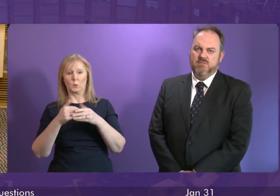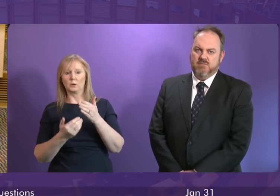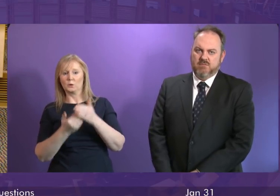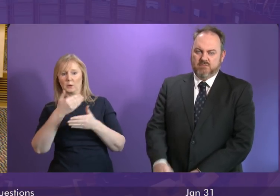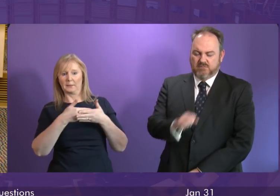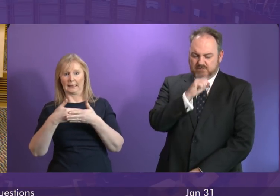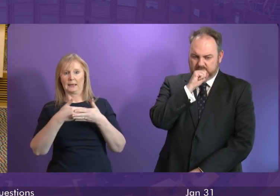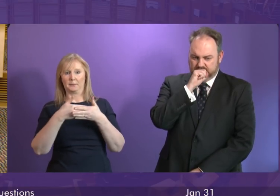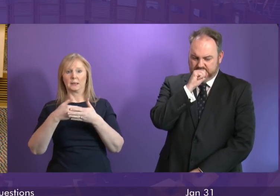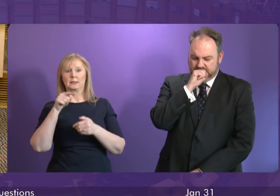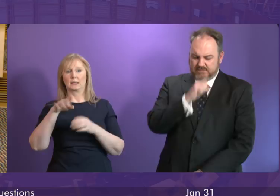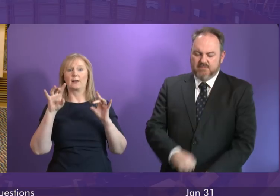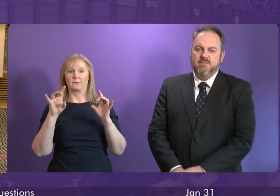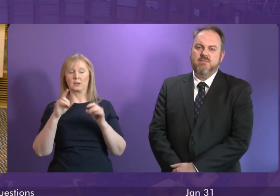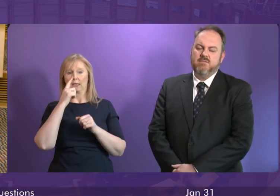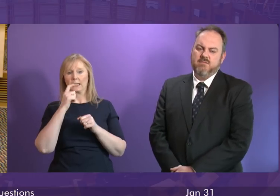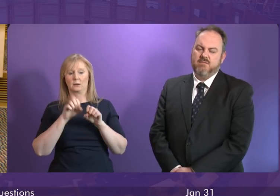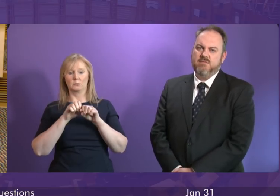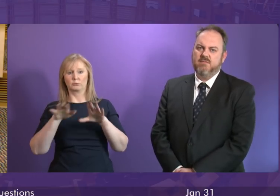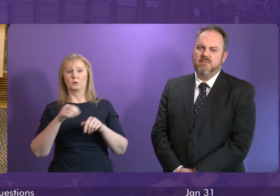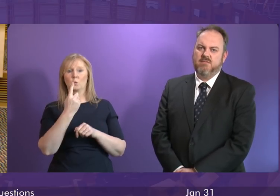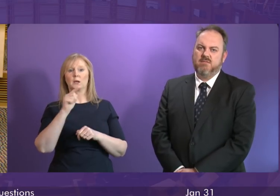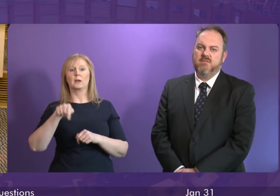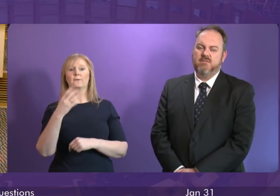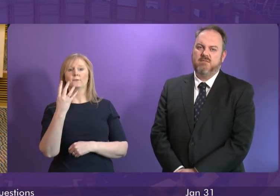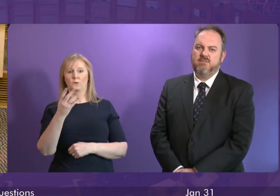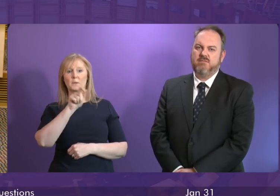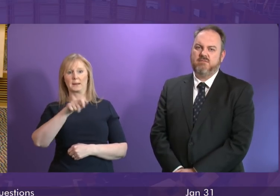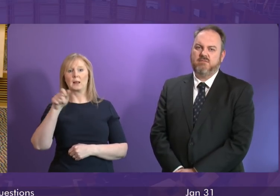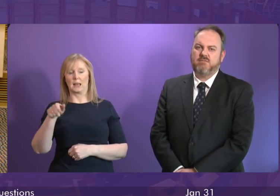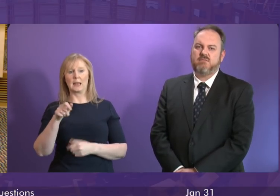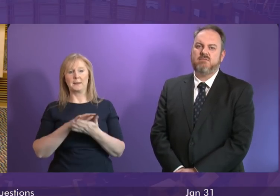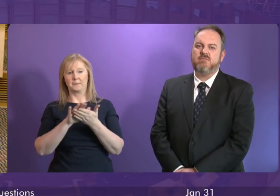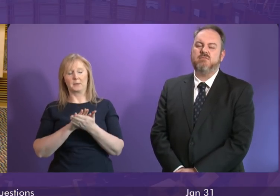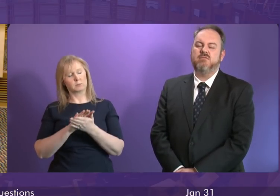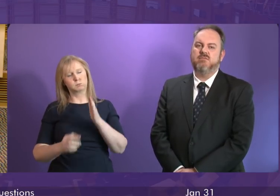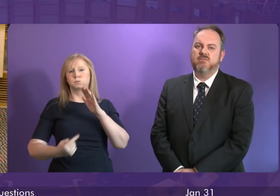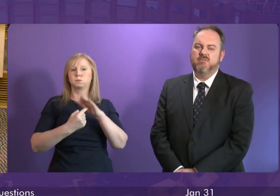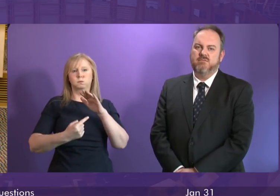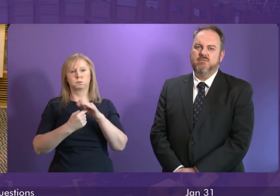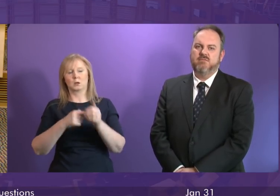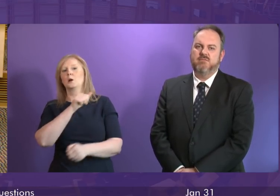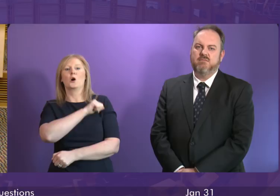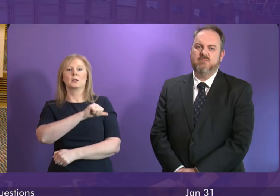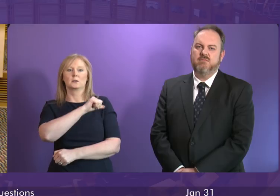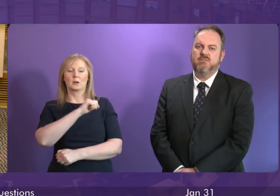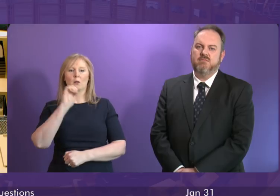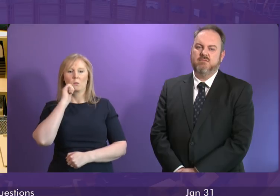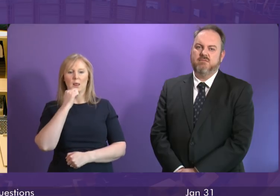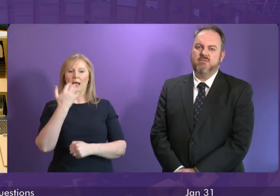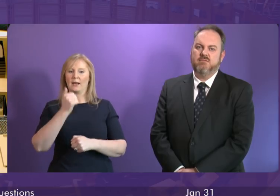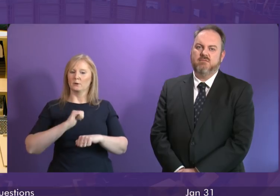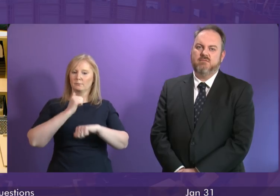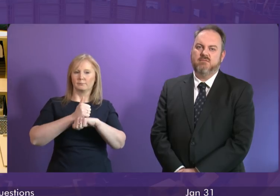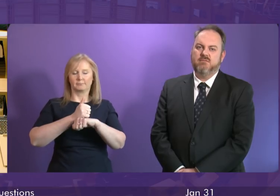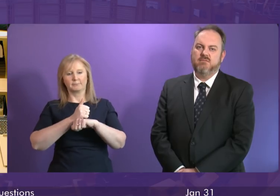And indeed, that infection can be found in around one in four people. So that makes it all the more important that hospitals have in place rigorous